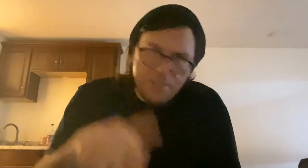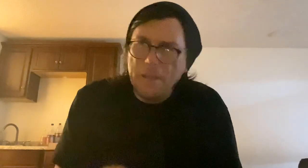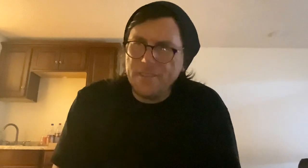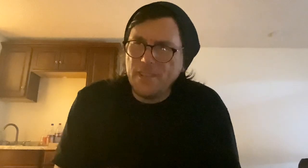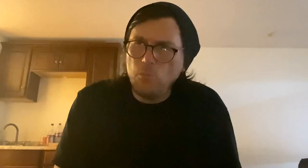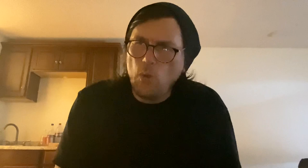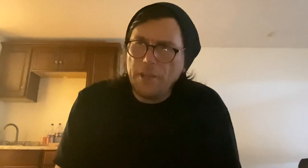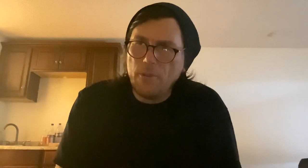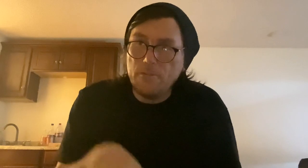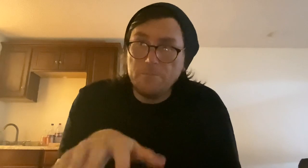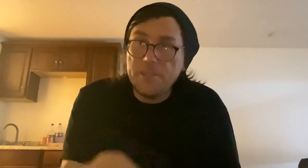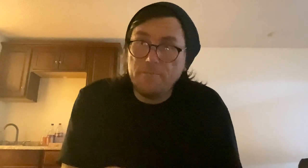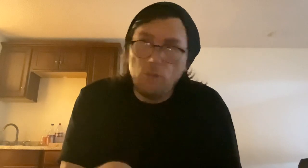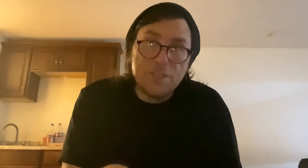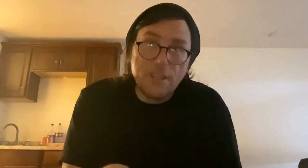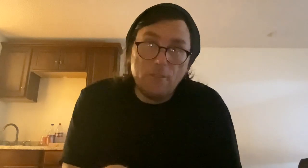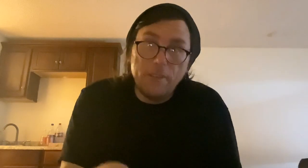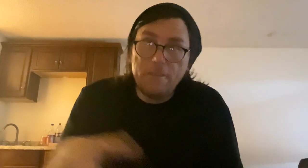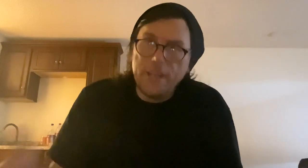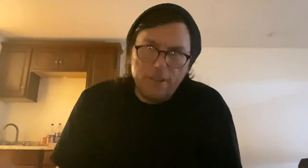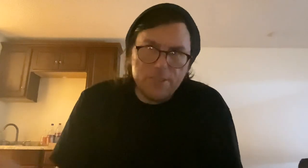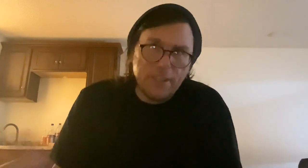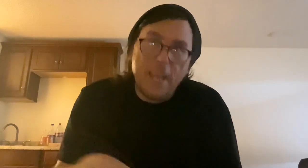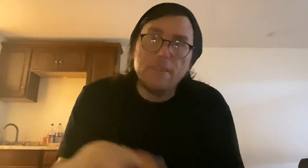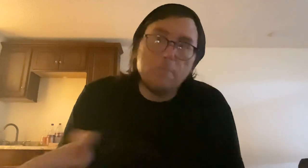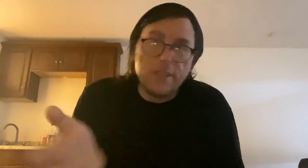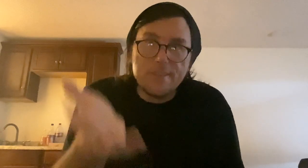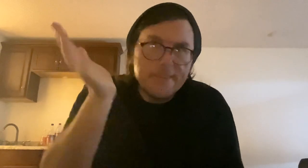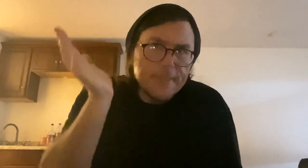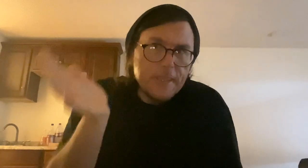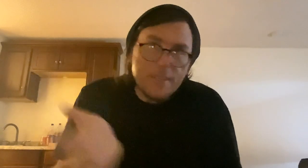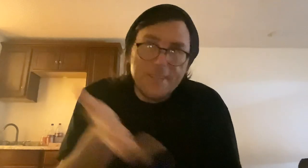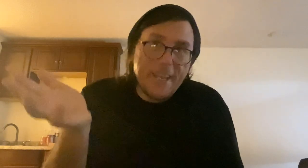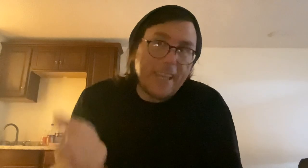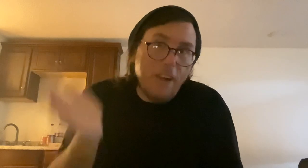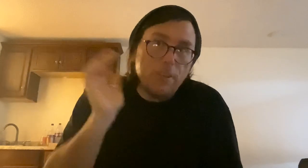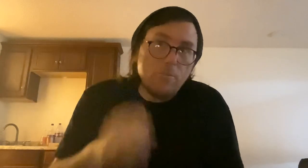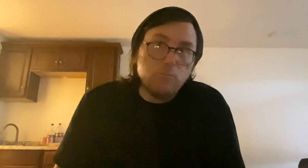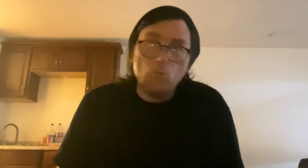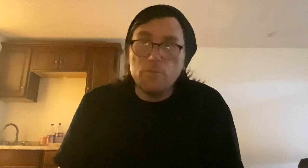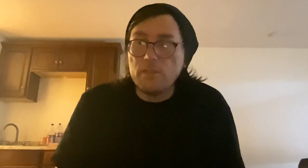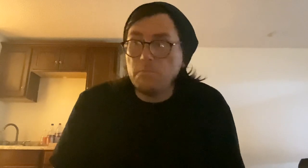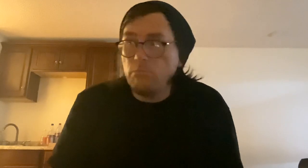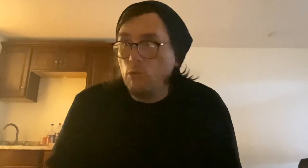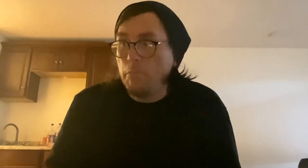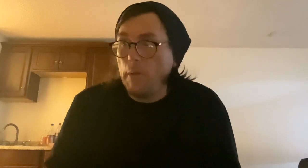depends on what city you live in and also the county because the city and county rules would probably